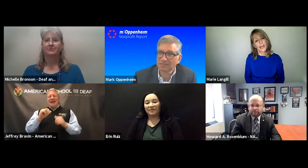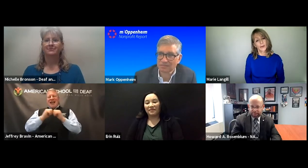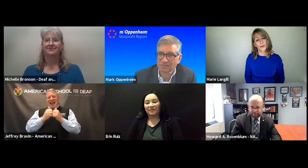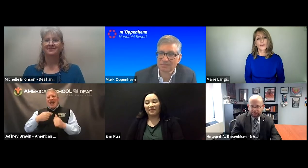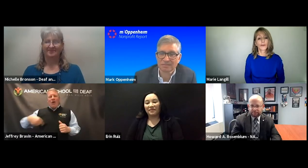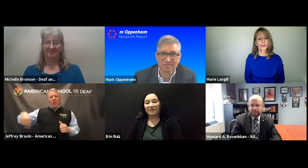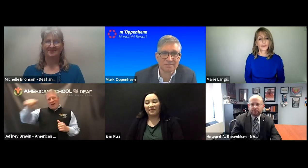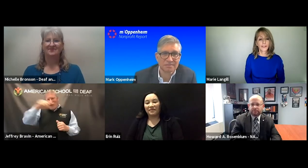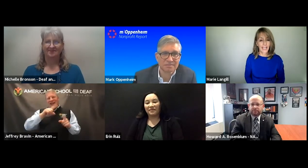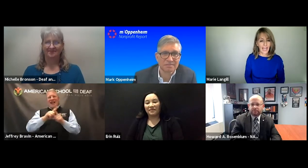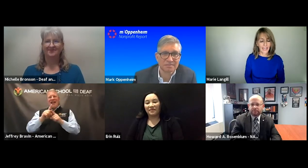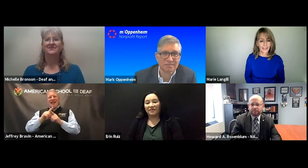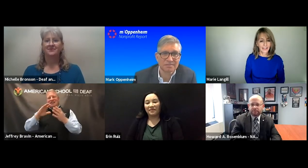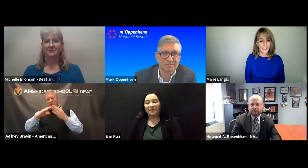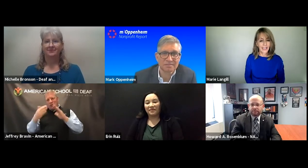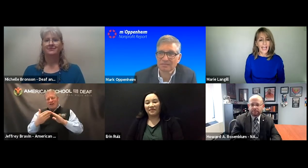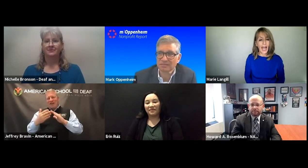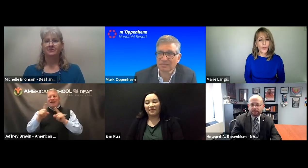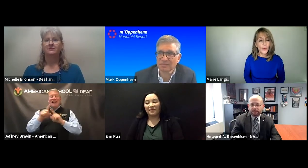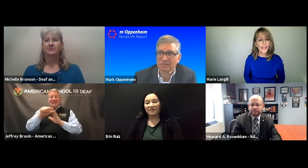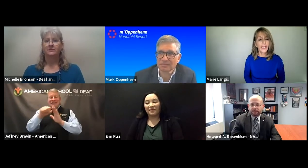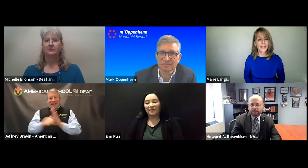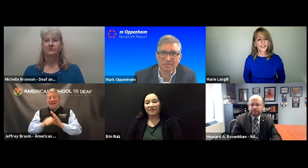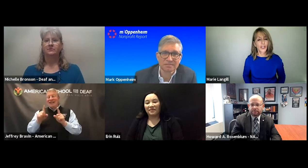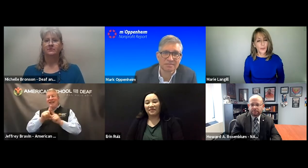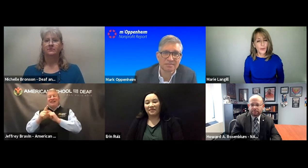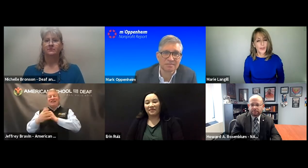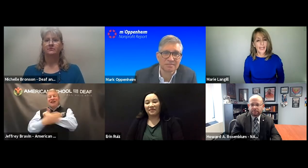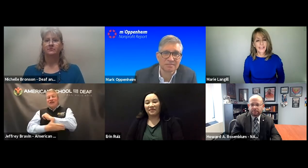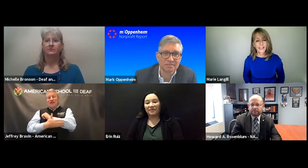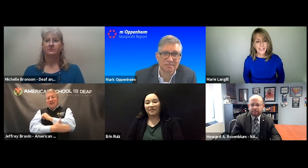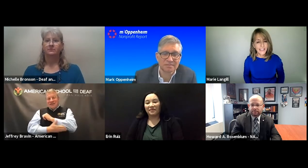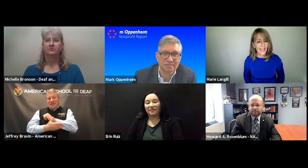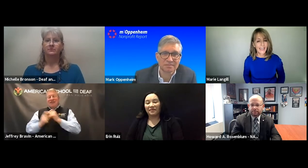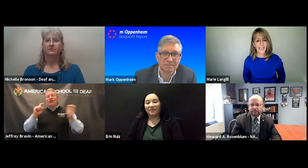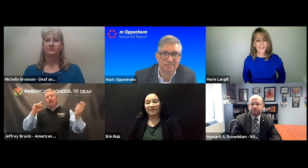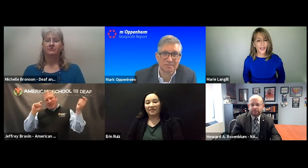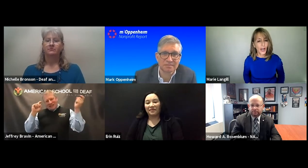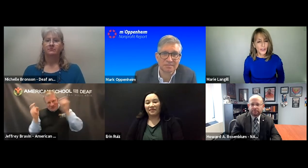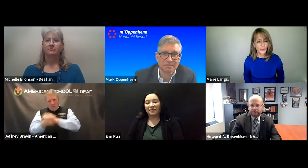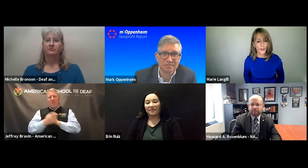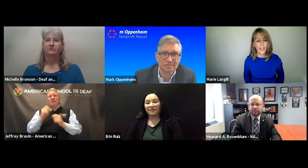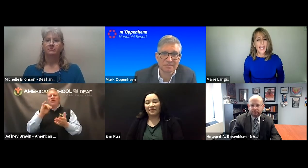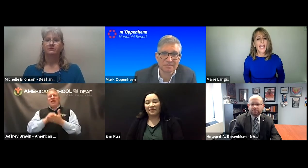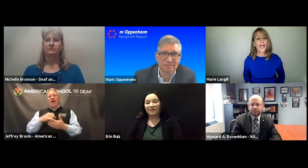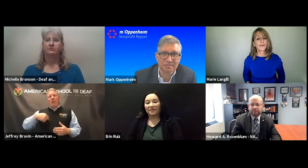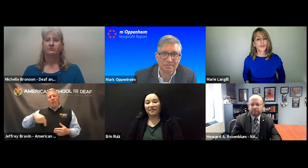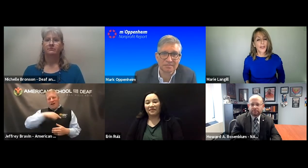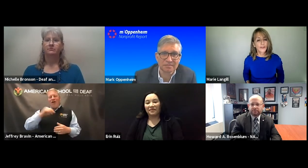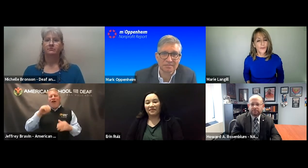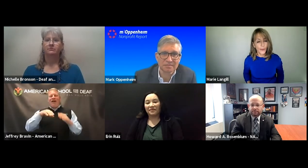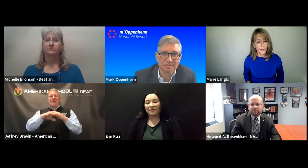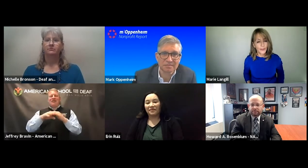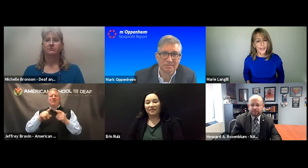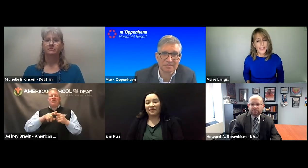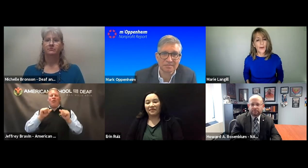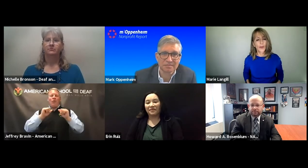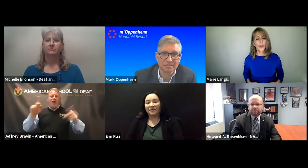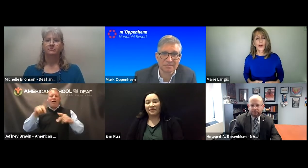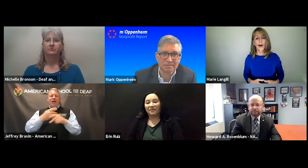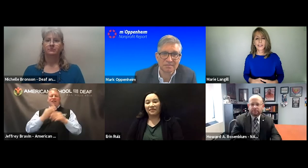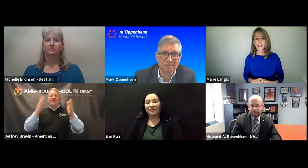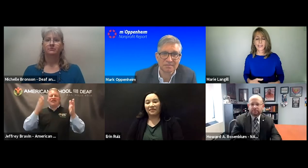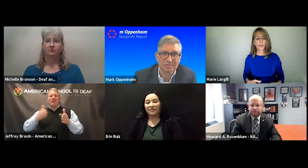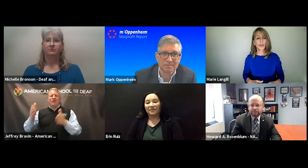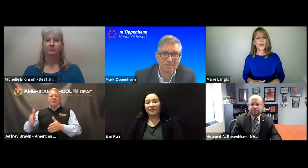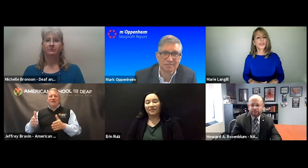back right now to universal design. How we as a community, as a state, as a country have transformed so that now